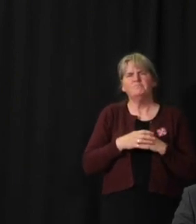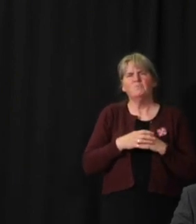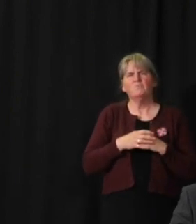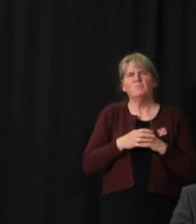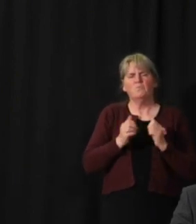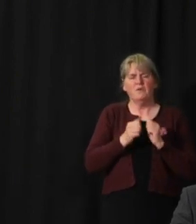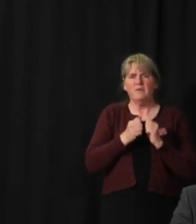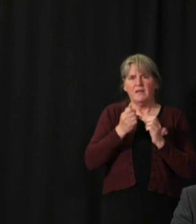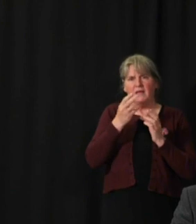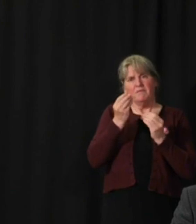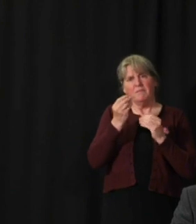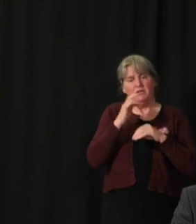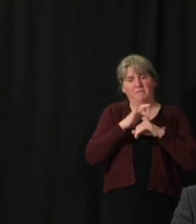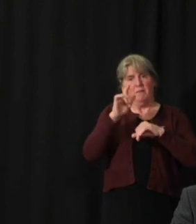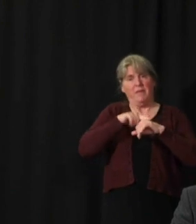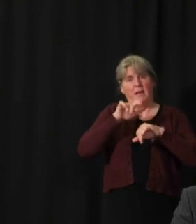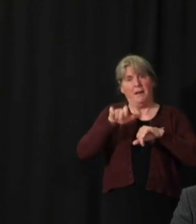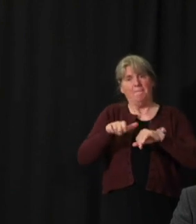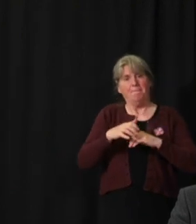follow-up question, Gabrielle?